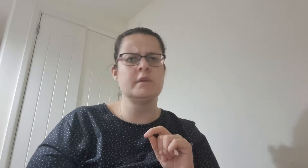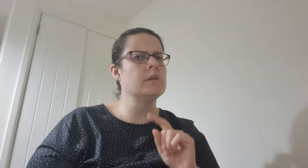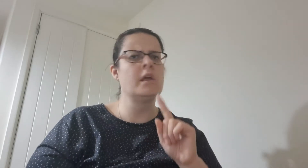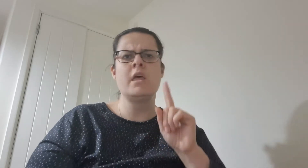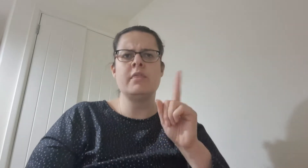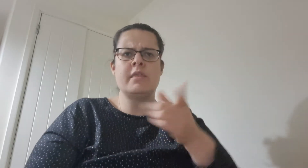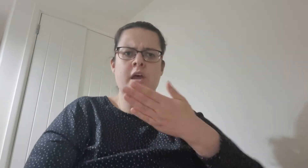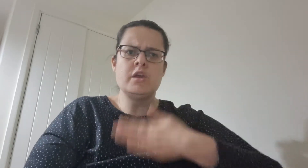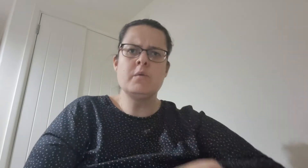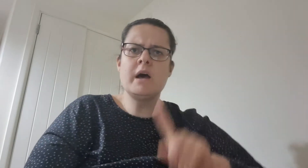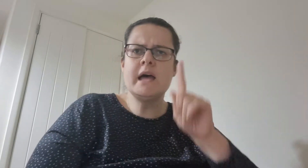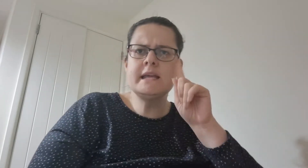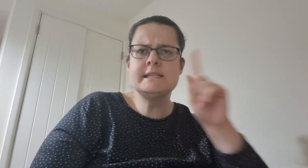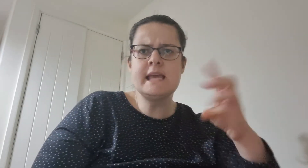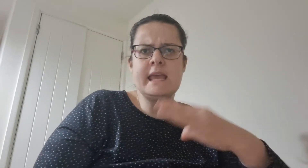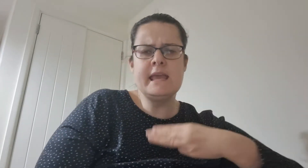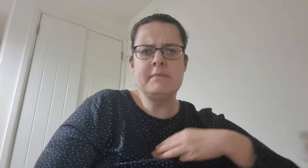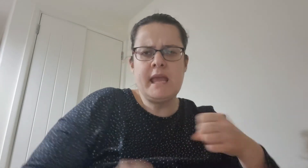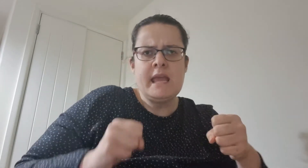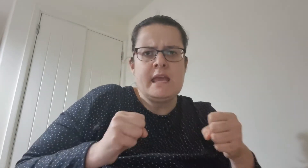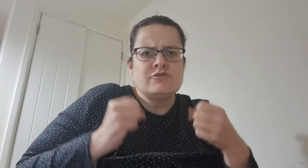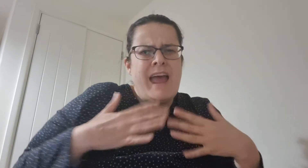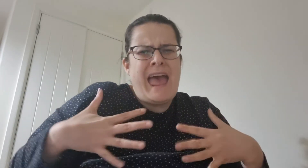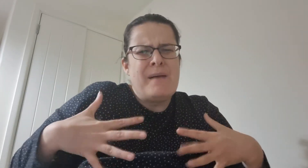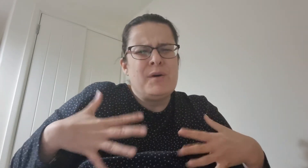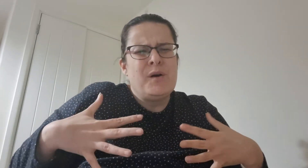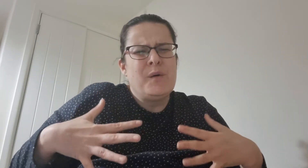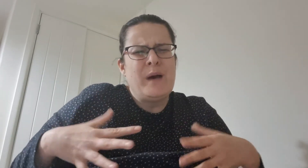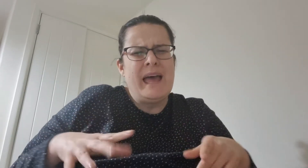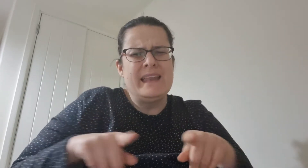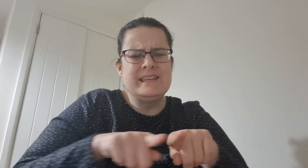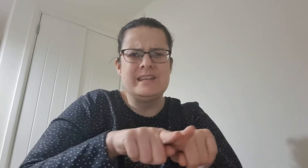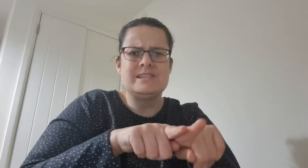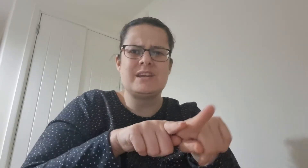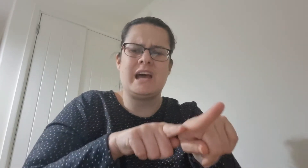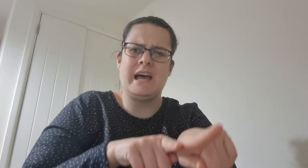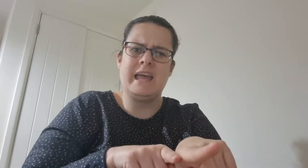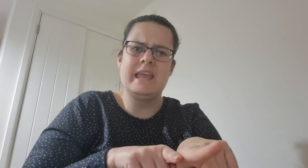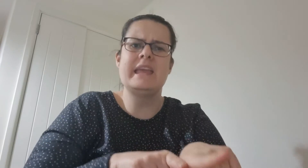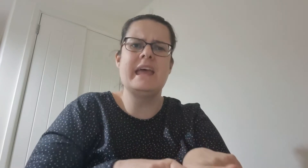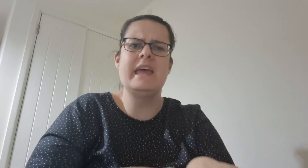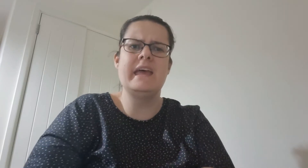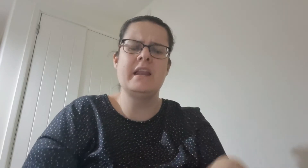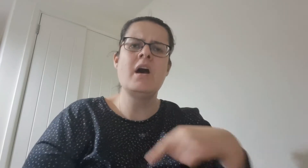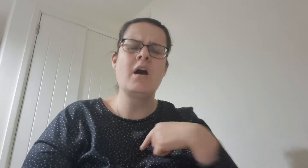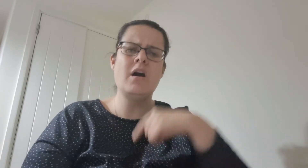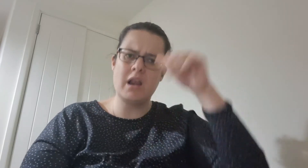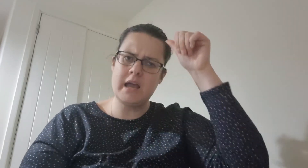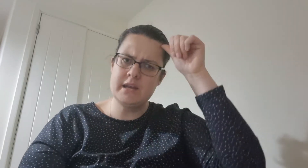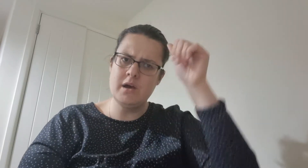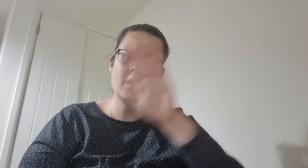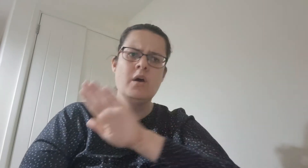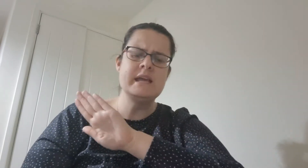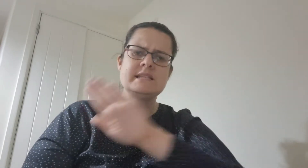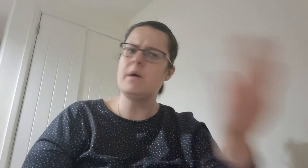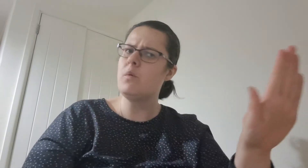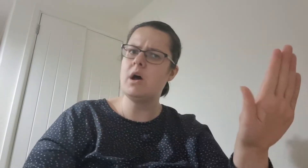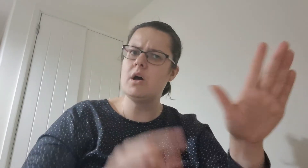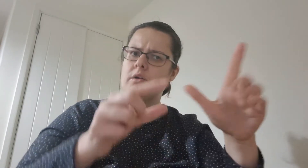Don't you wanna see me trample when you try it, all I know is I won't